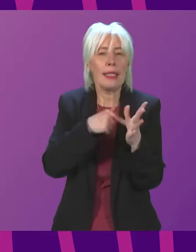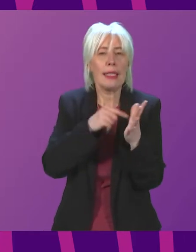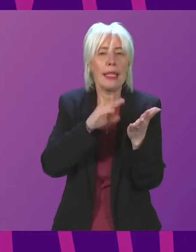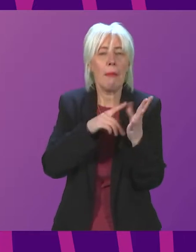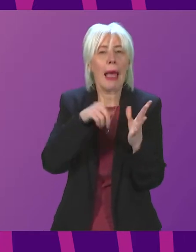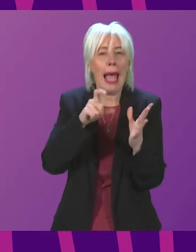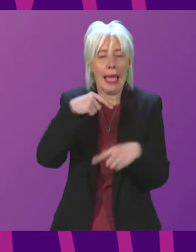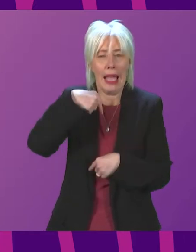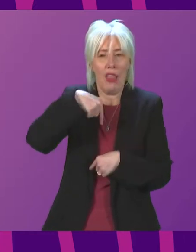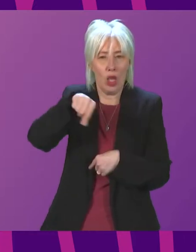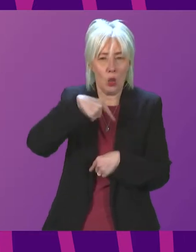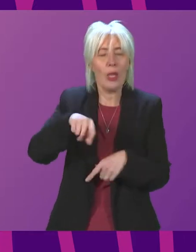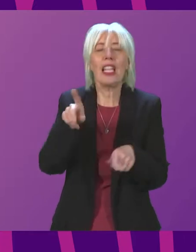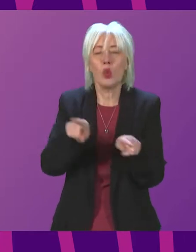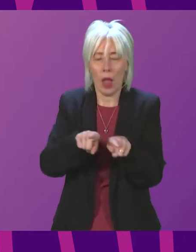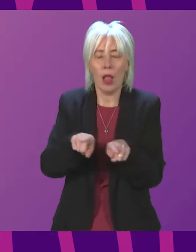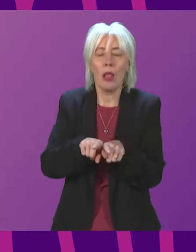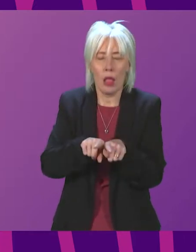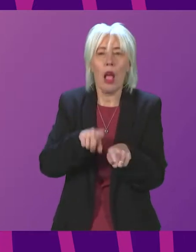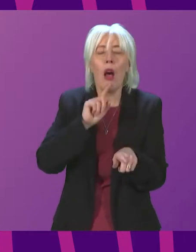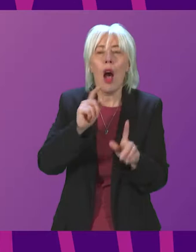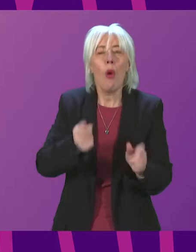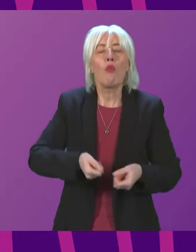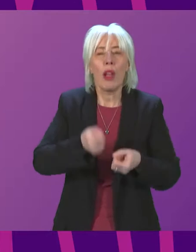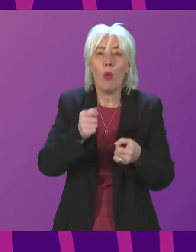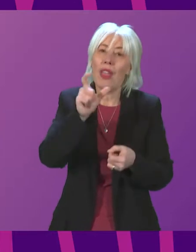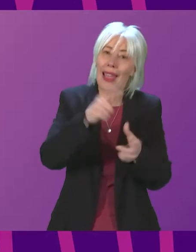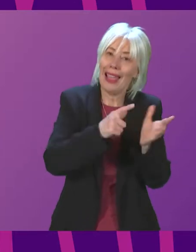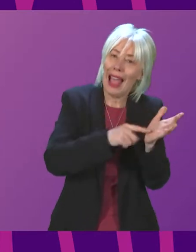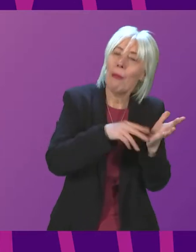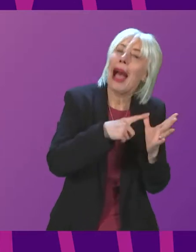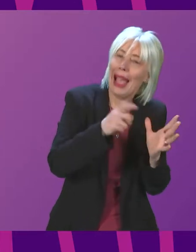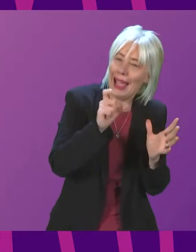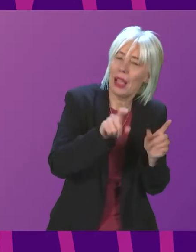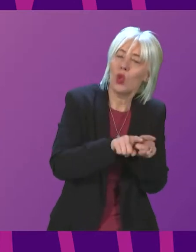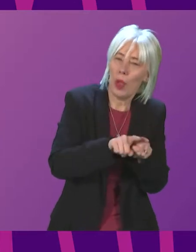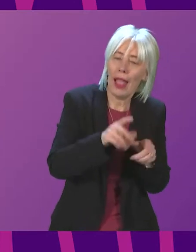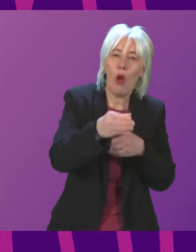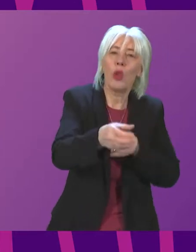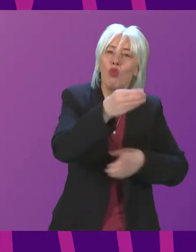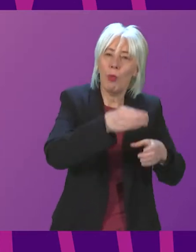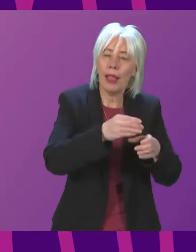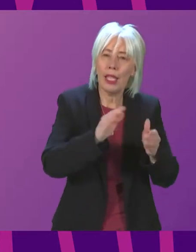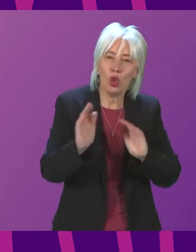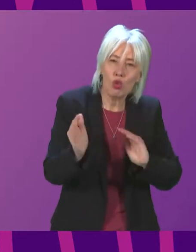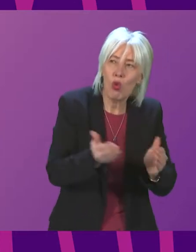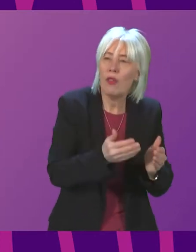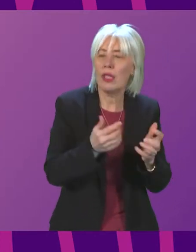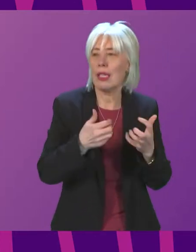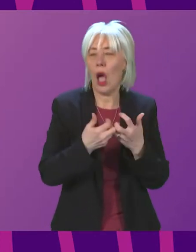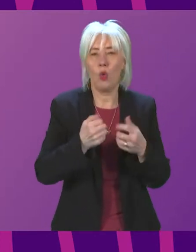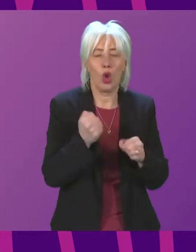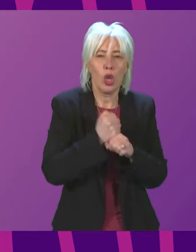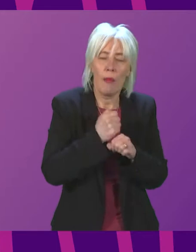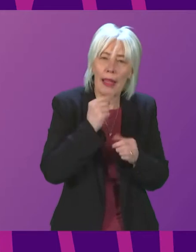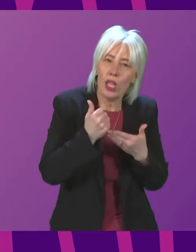this week and I will be raising with CalMAC the issue of replacement services and how the government might be able to